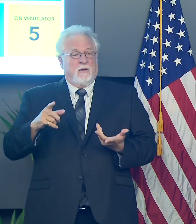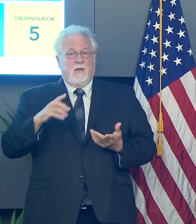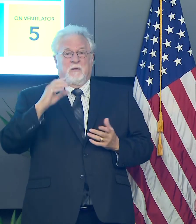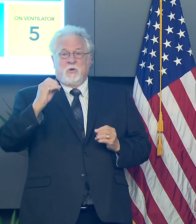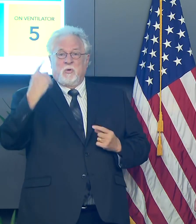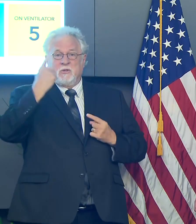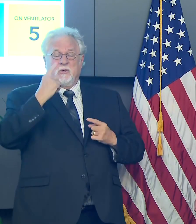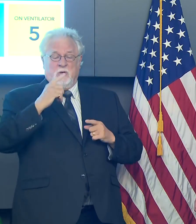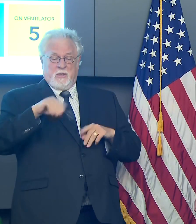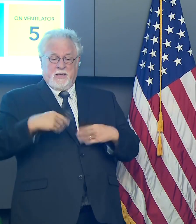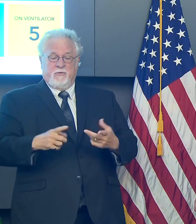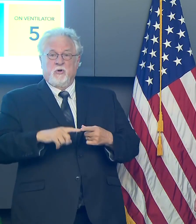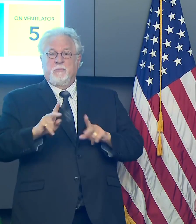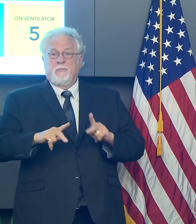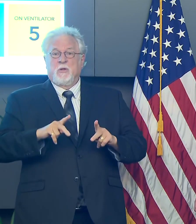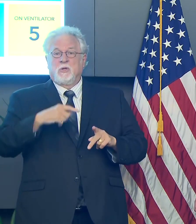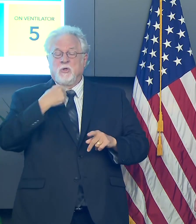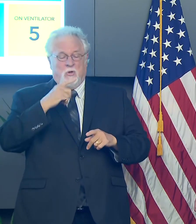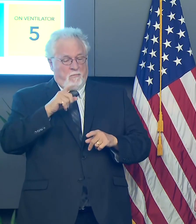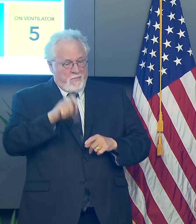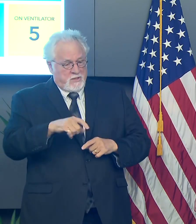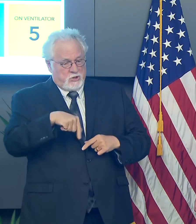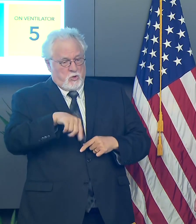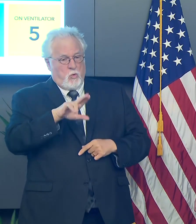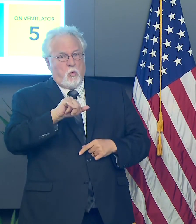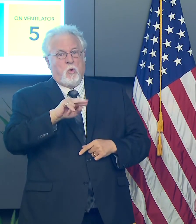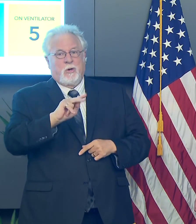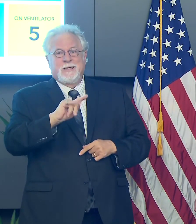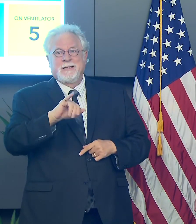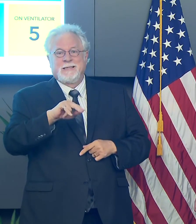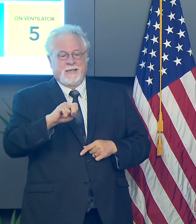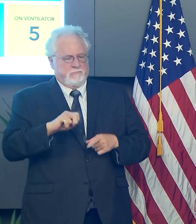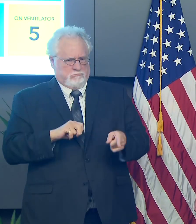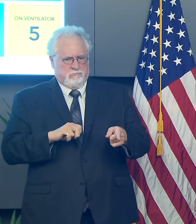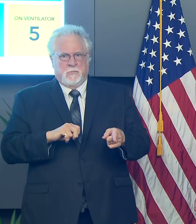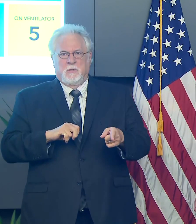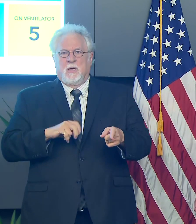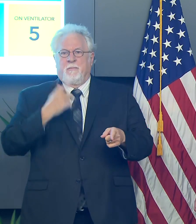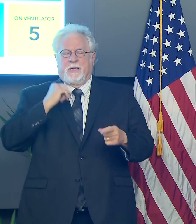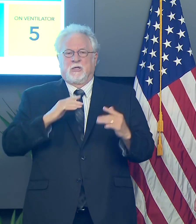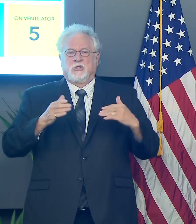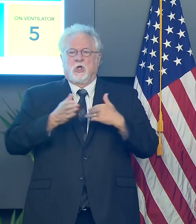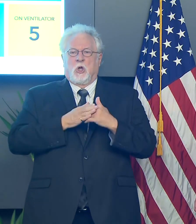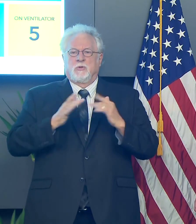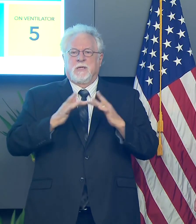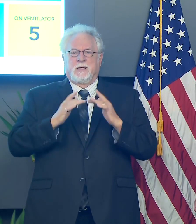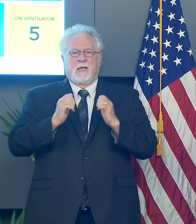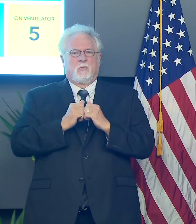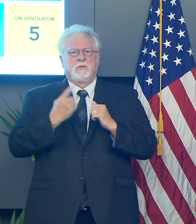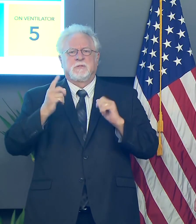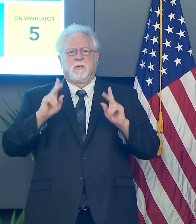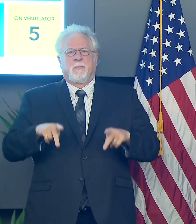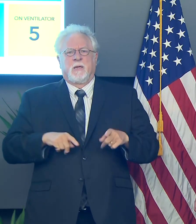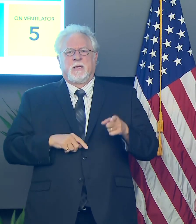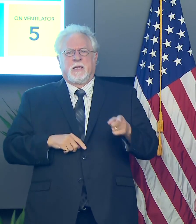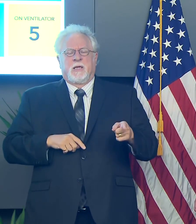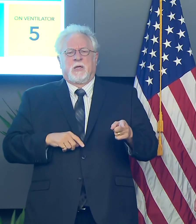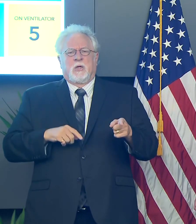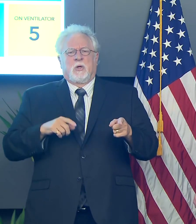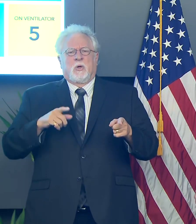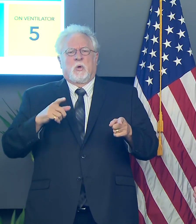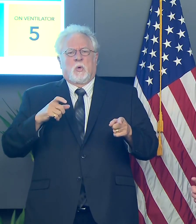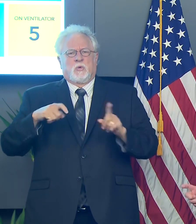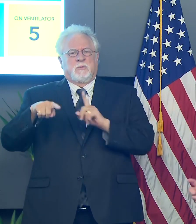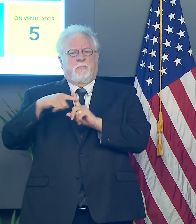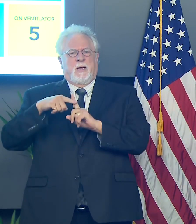given to those people who've been told to quarantine because they've been a close contact to someone who's been a